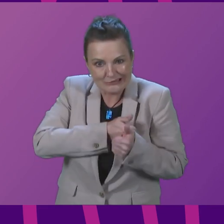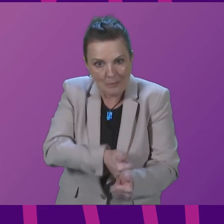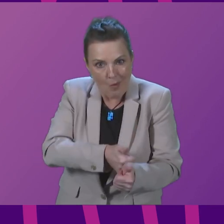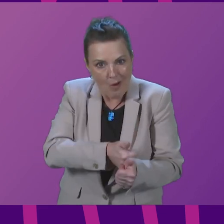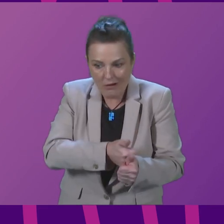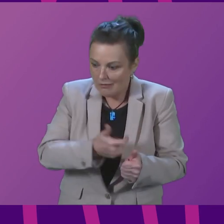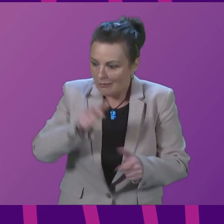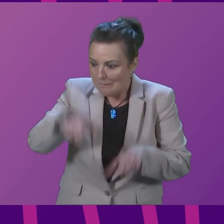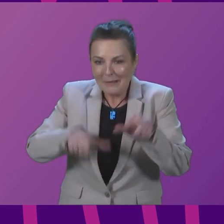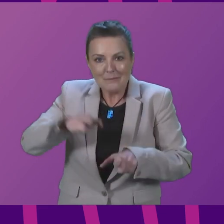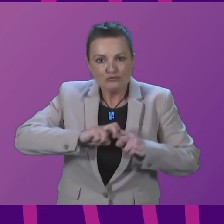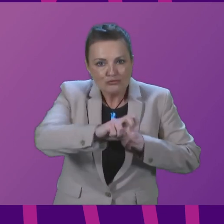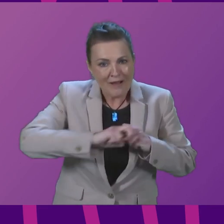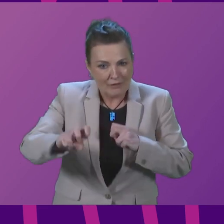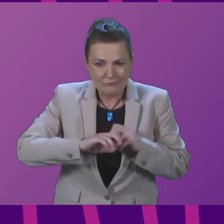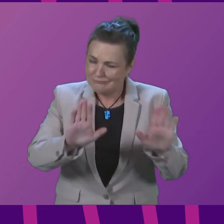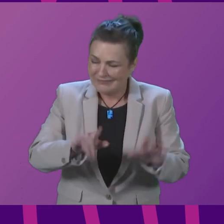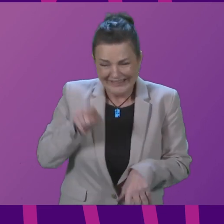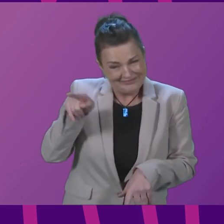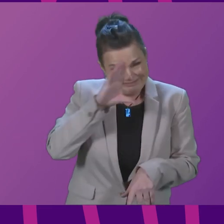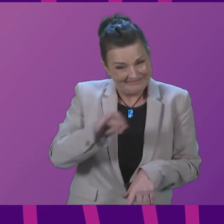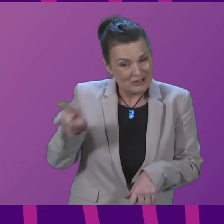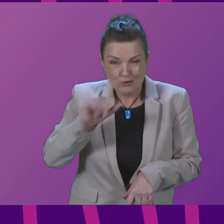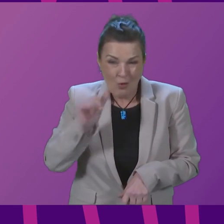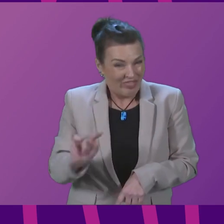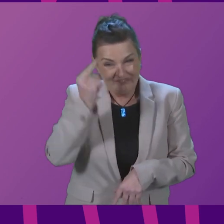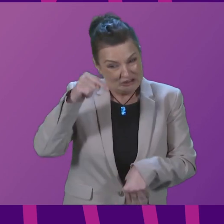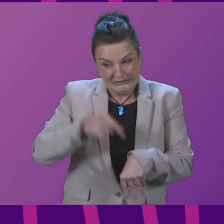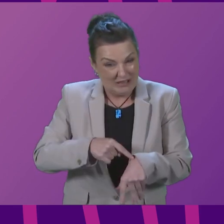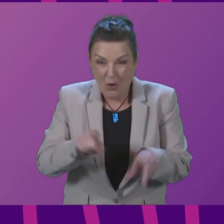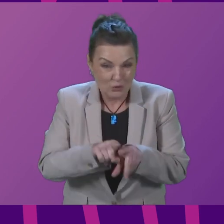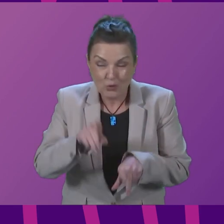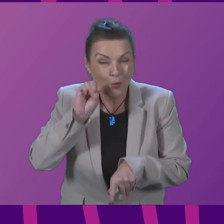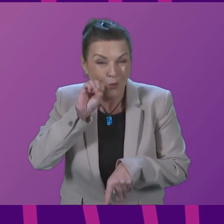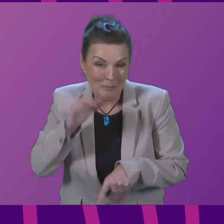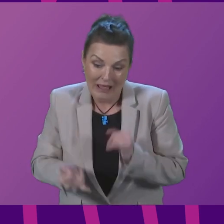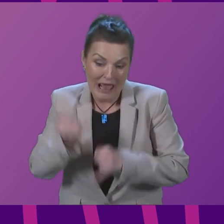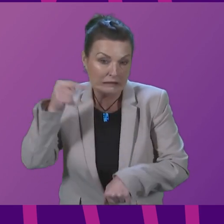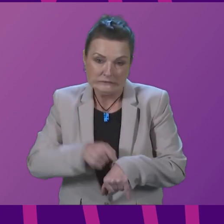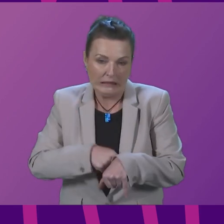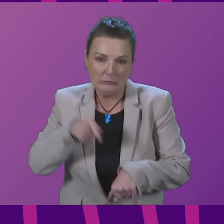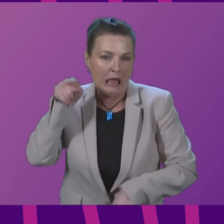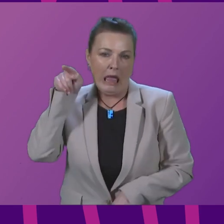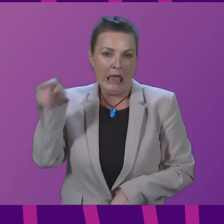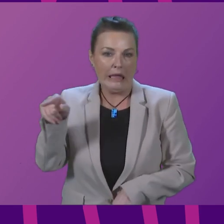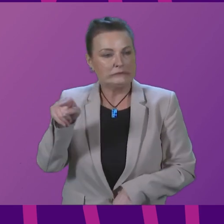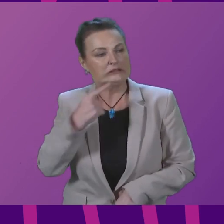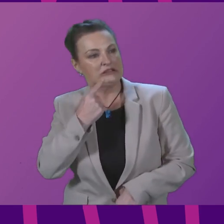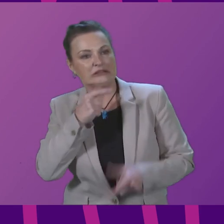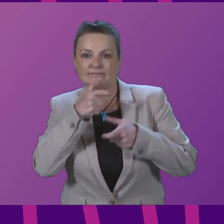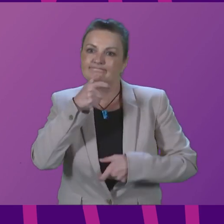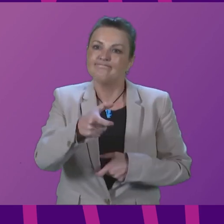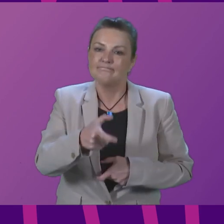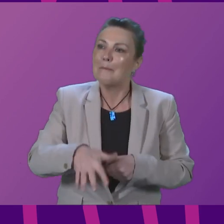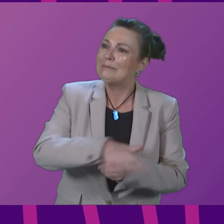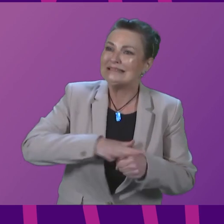country, not for the first time presiding officer and I suspect not for the last time. Douglas Ross's position is completely inconsistent and